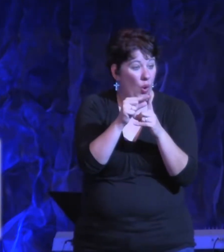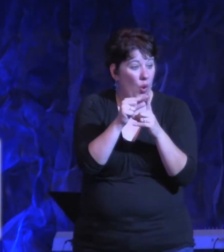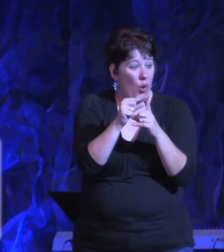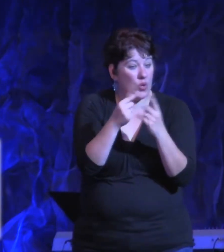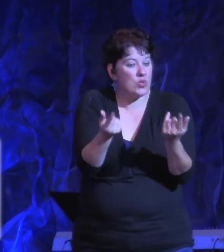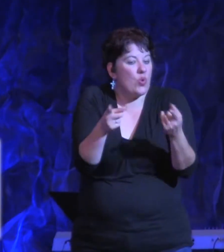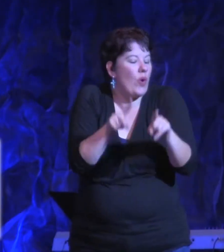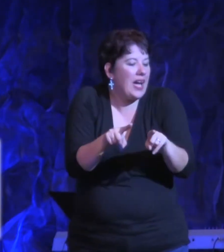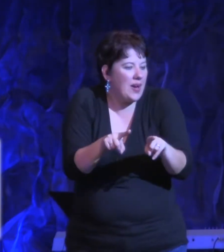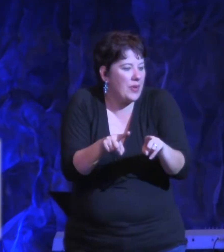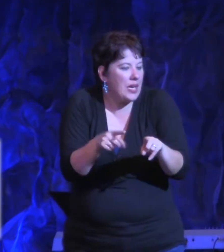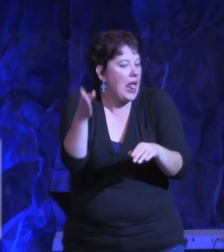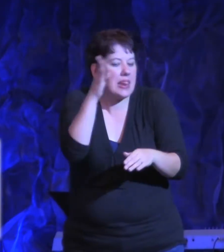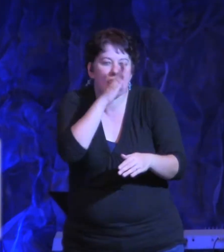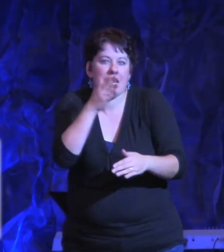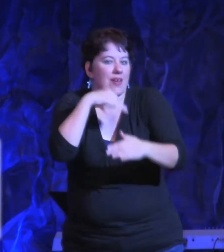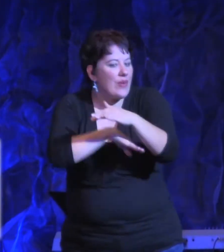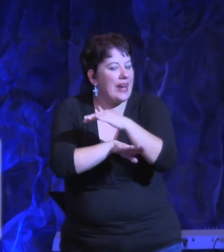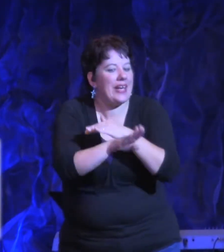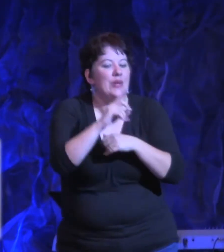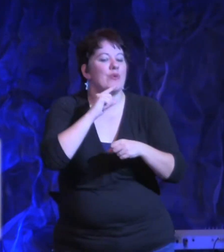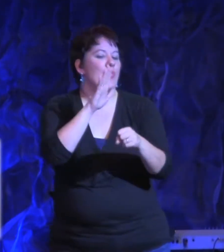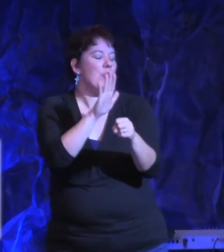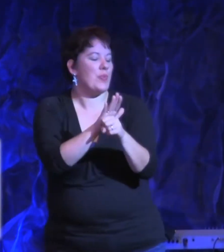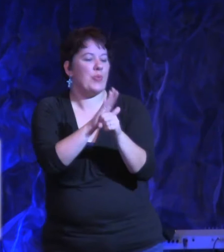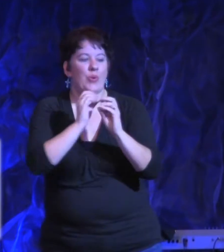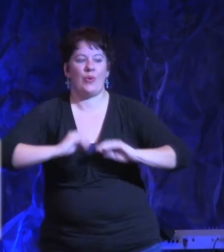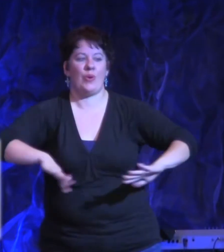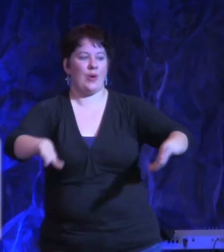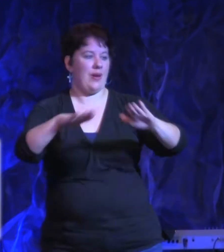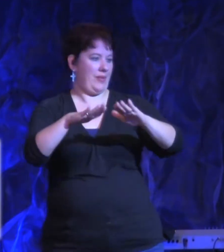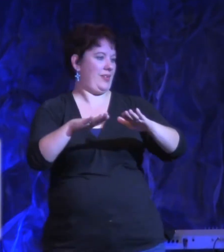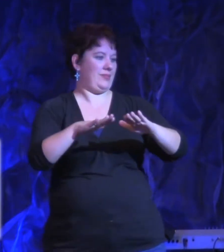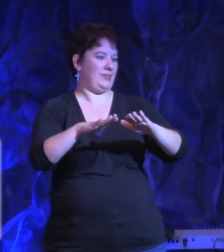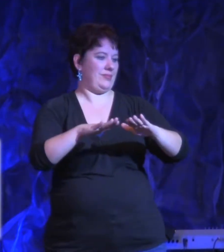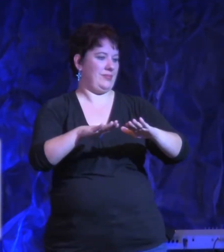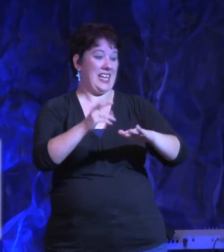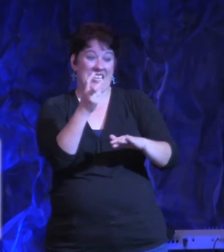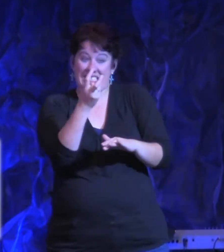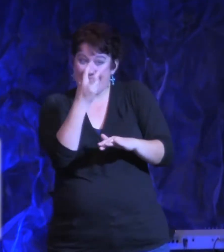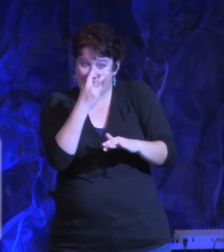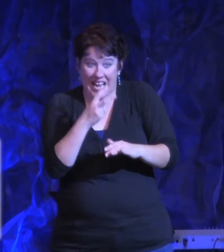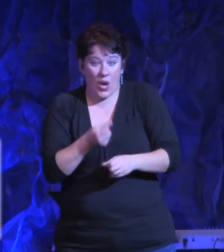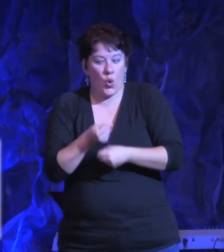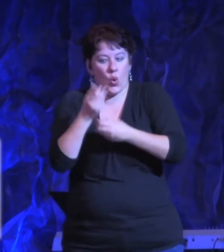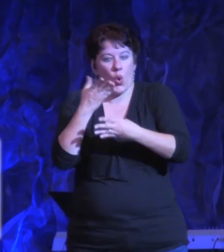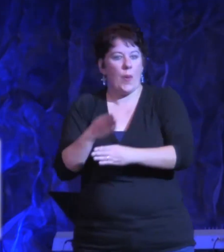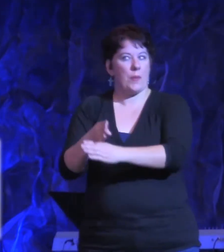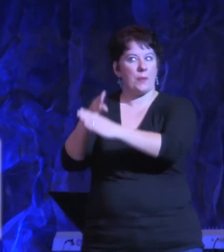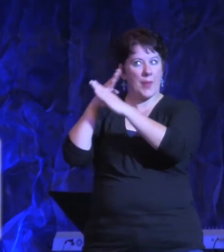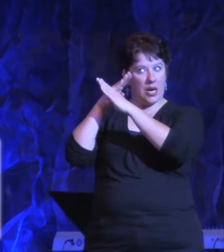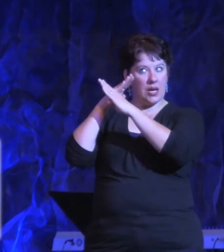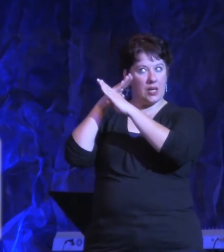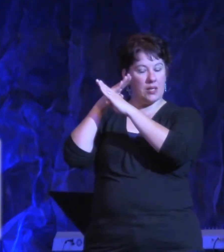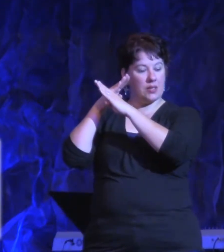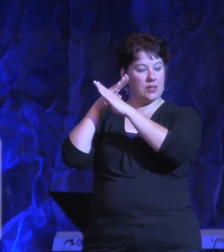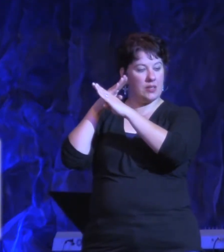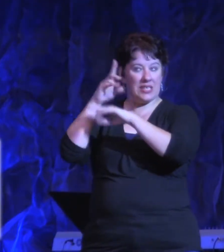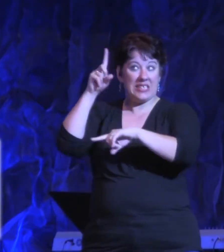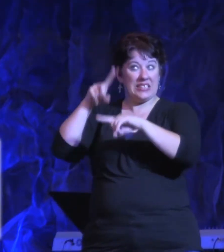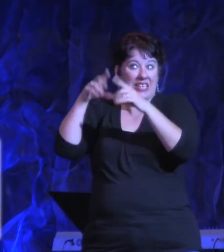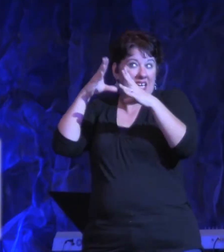They never entered into the inheritance. But doubt becomes a barrier from receiving a spiritual breakthrough.